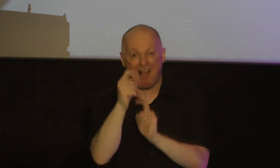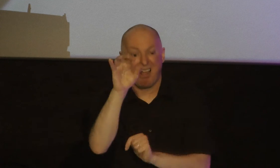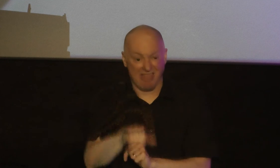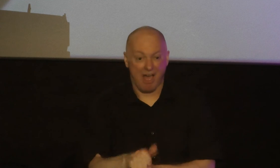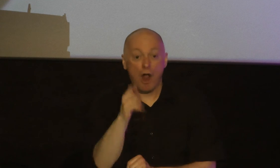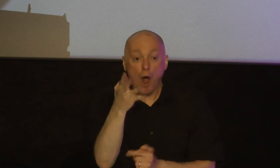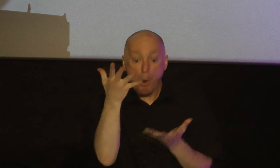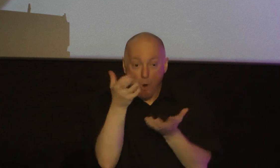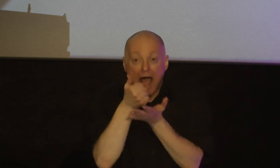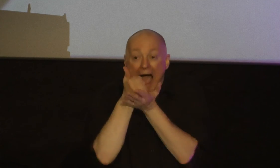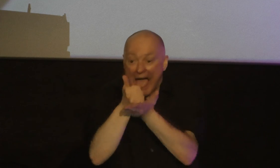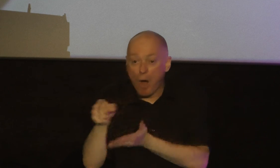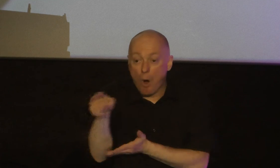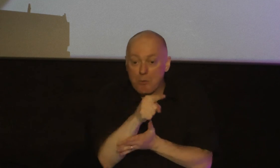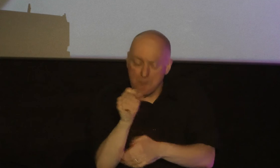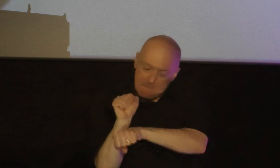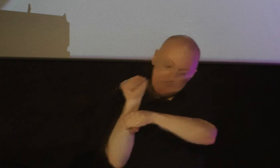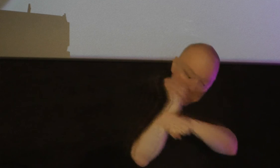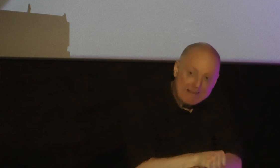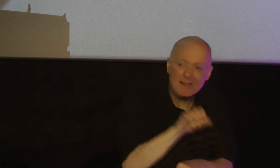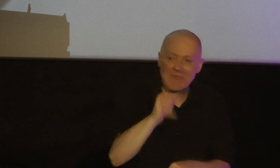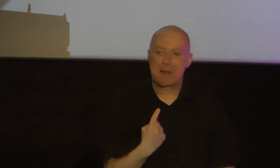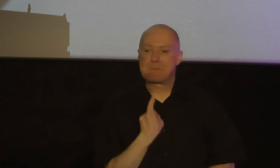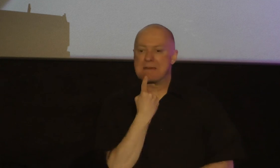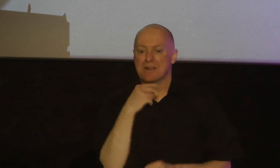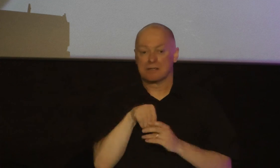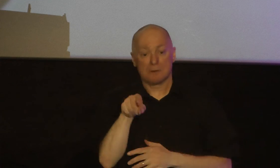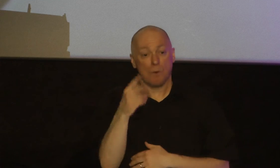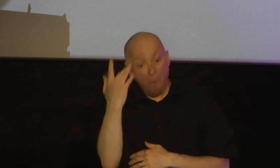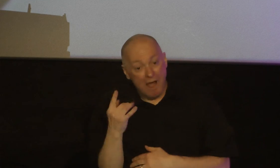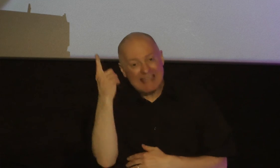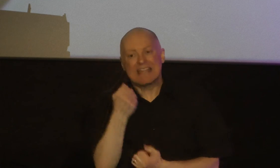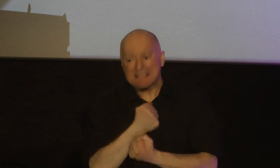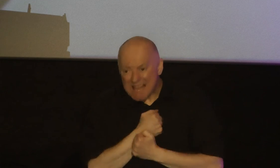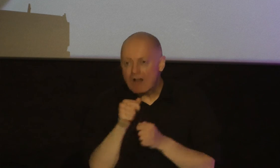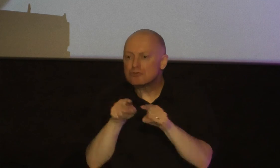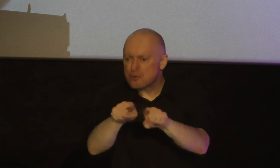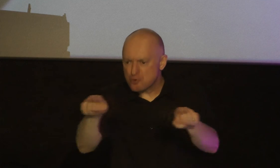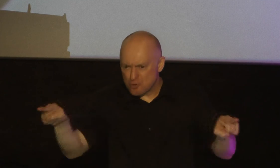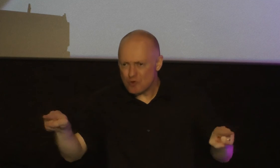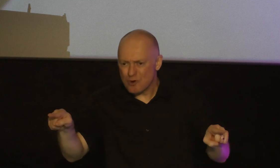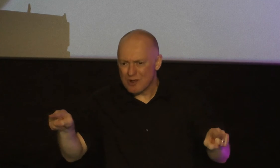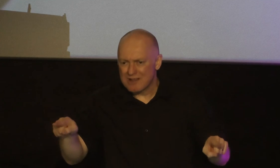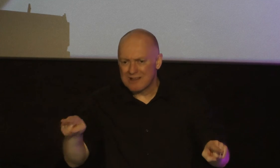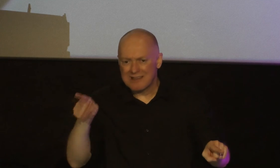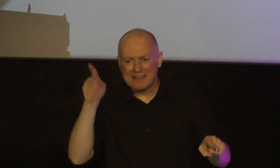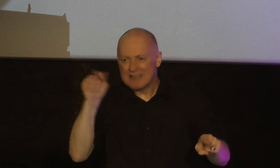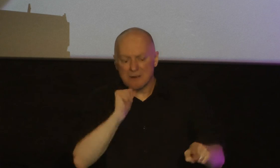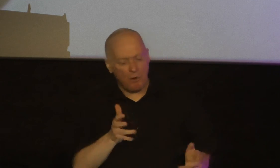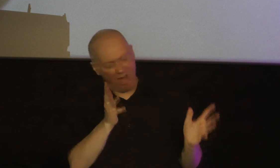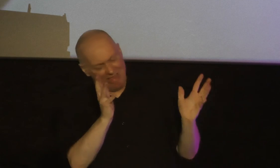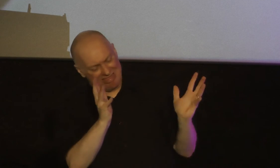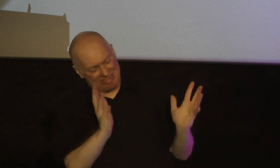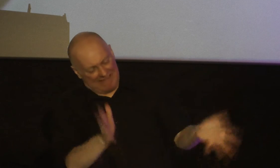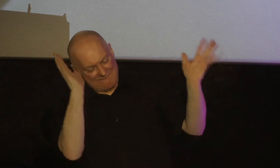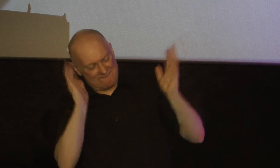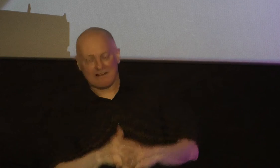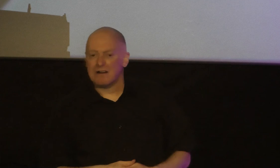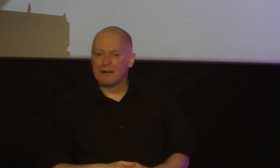help you overcome that because he loves you and he doesn't leave us without his